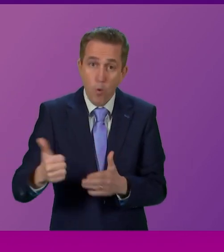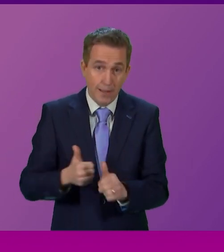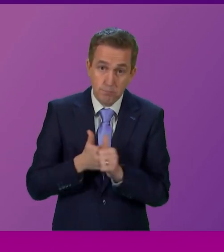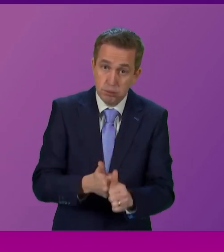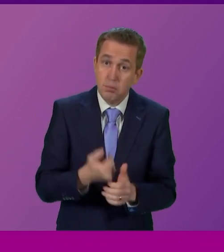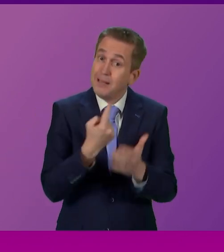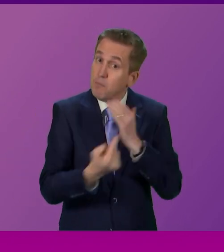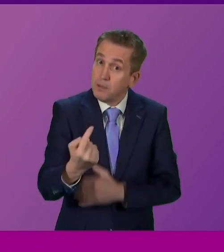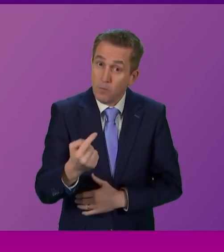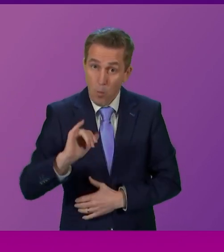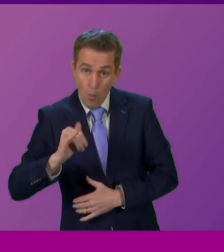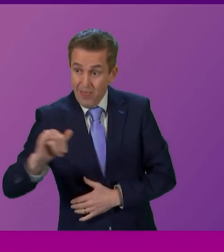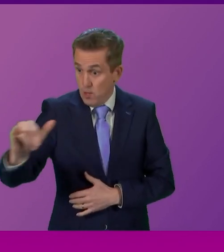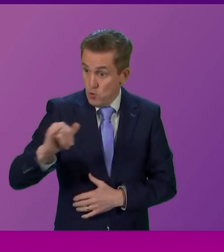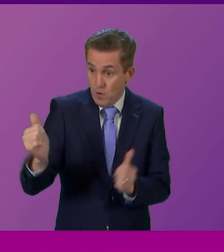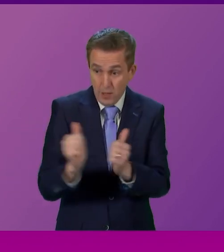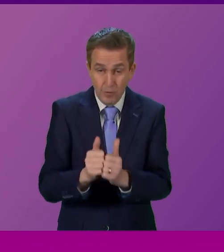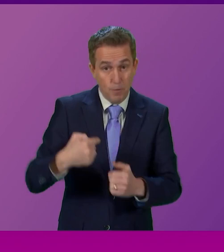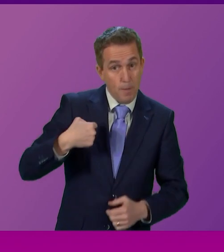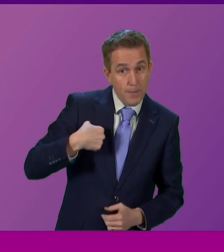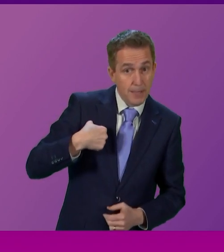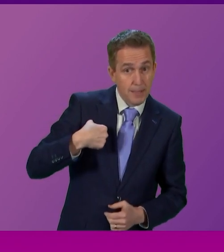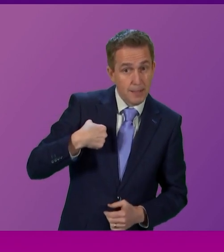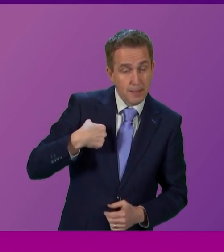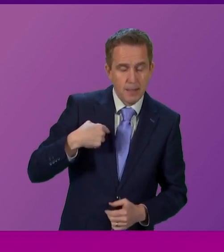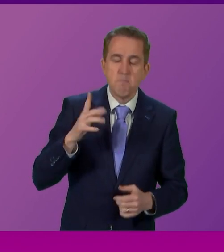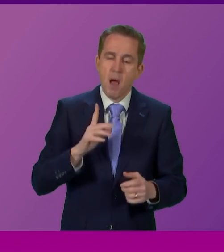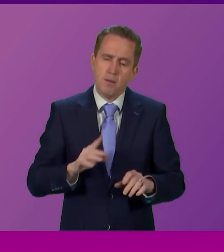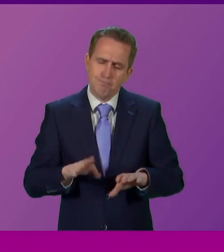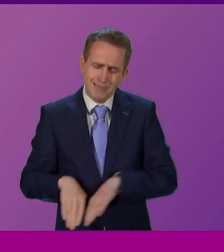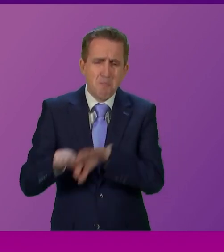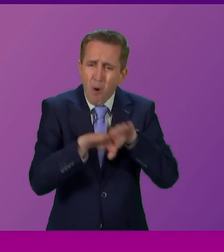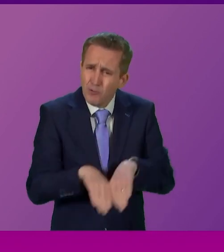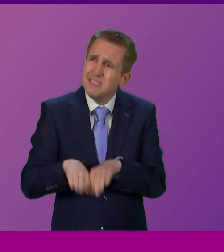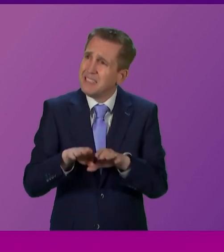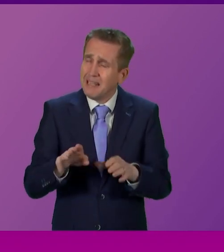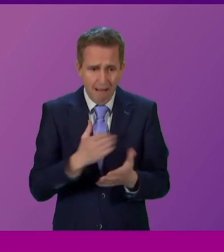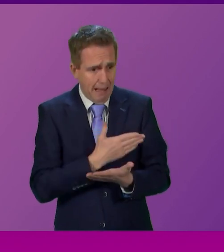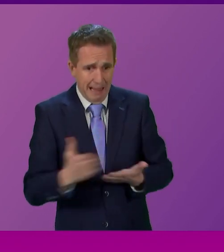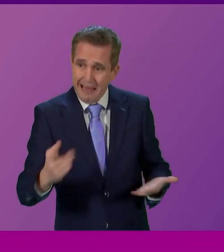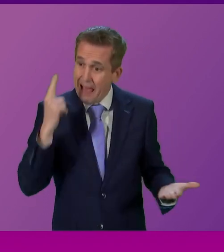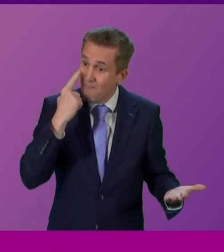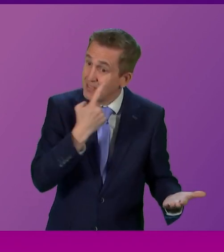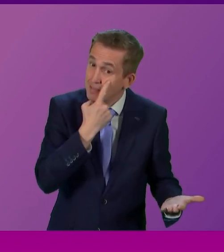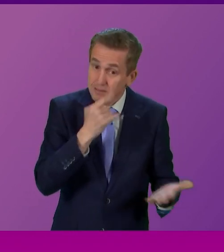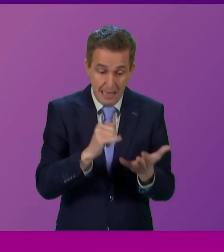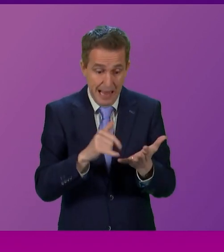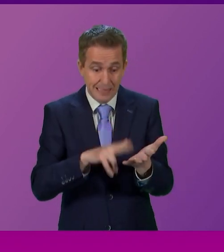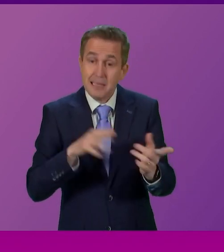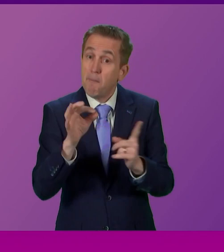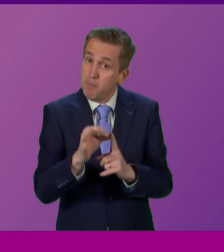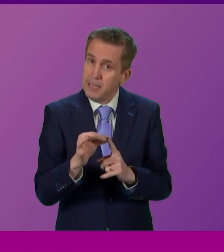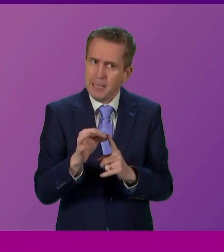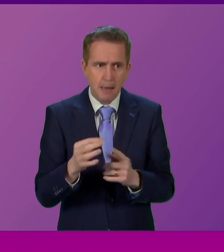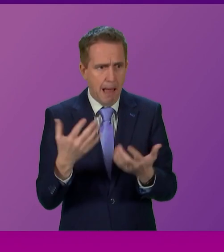And whether or not you agree with my position, it is a matter of democracy and a matter of fact that the SNP has a mandate to bring this question